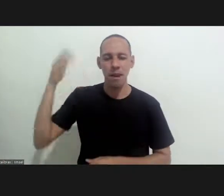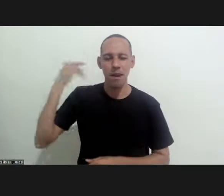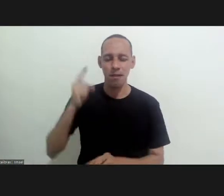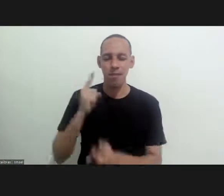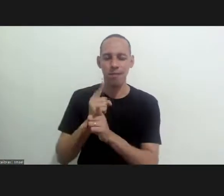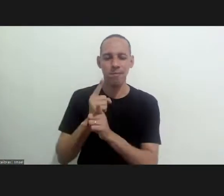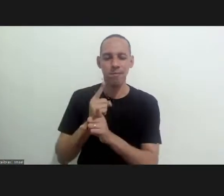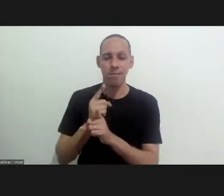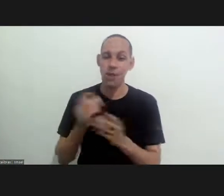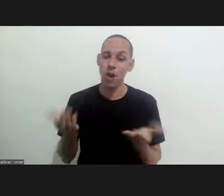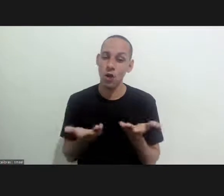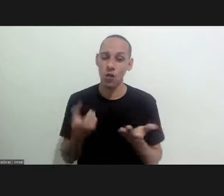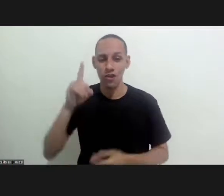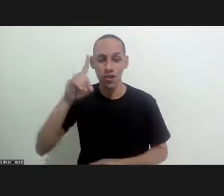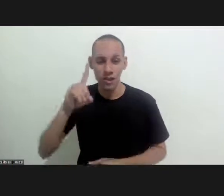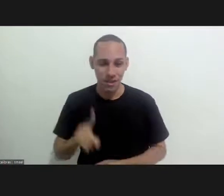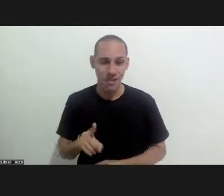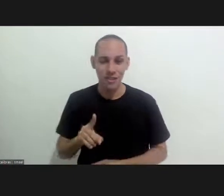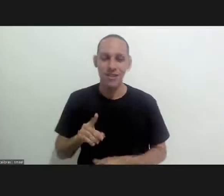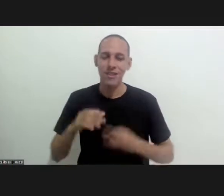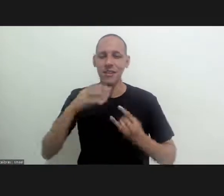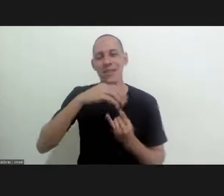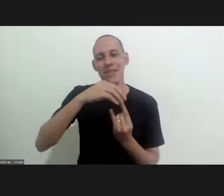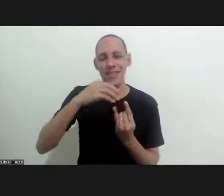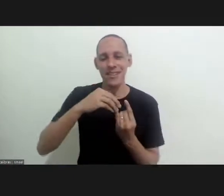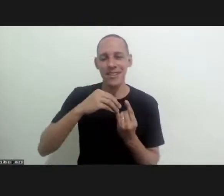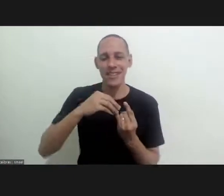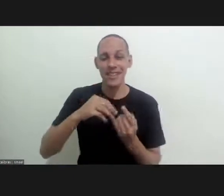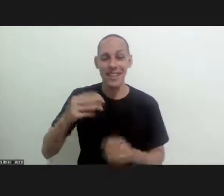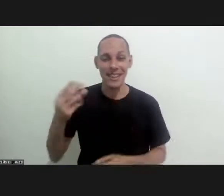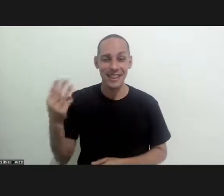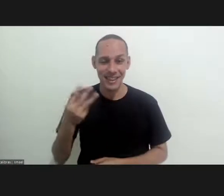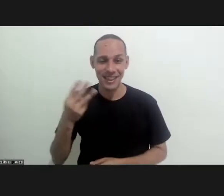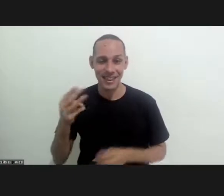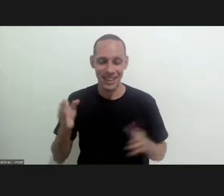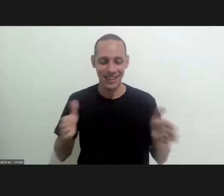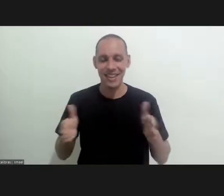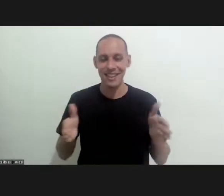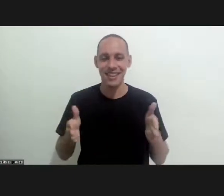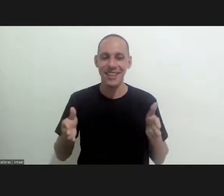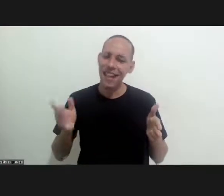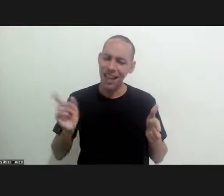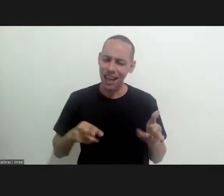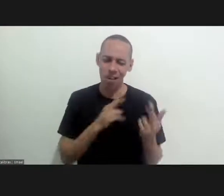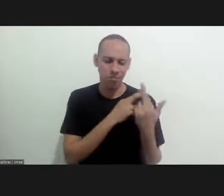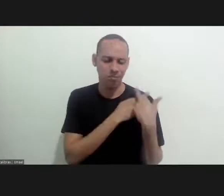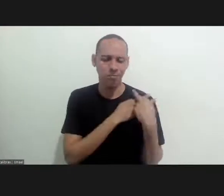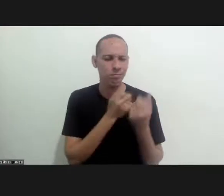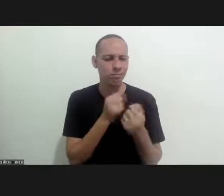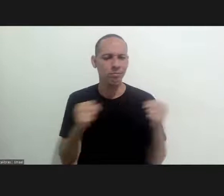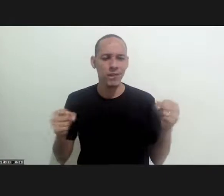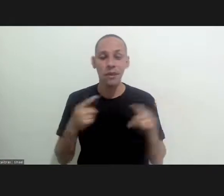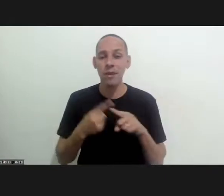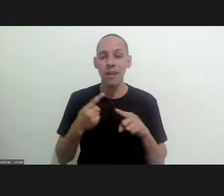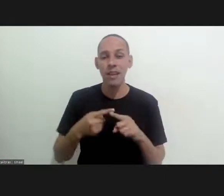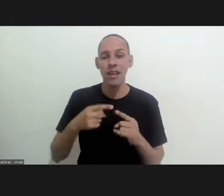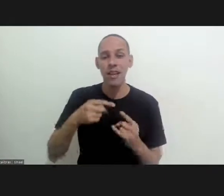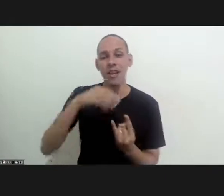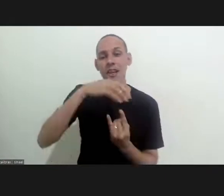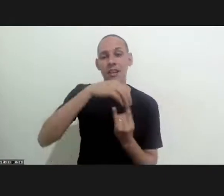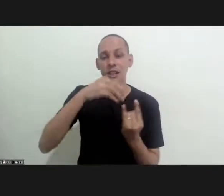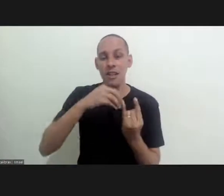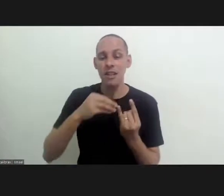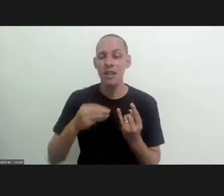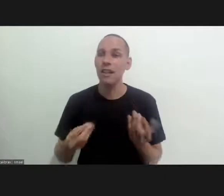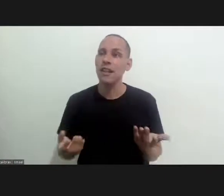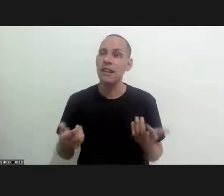To be today as a director of the Institute in this third mandate is a huge responsibility because the